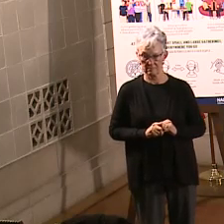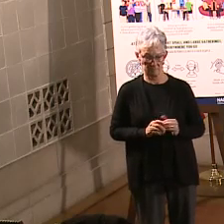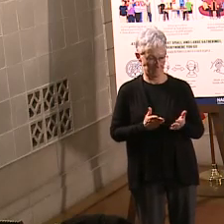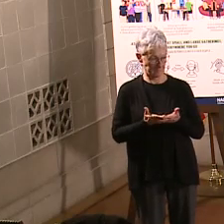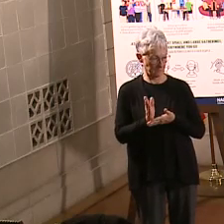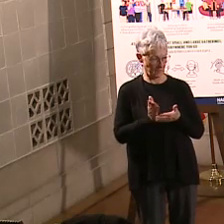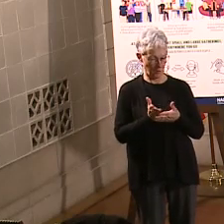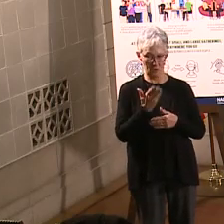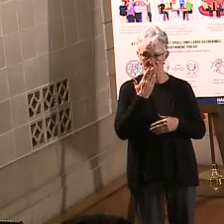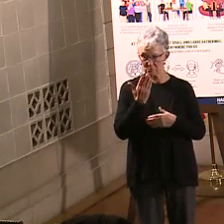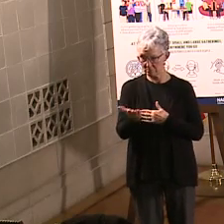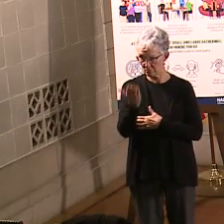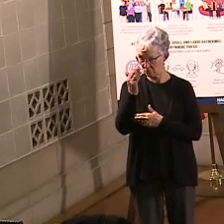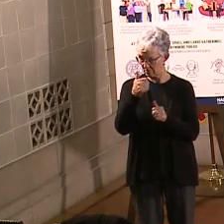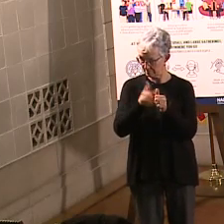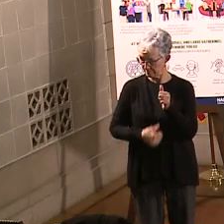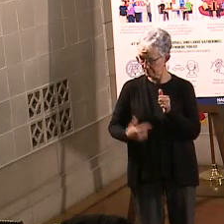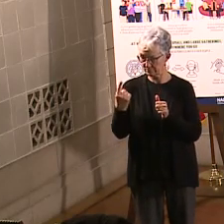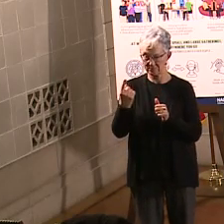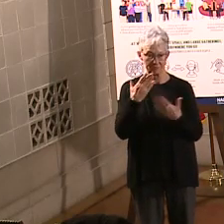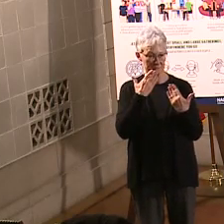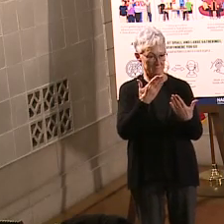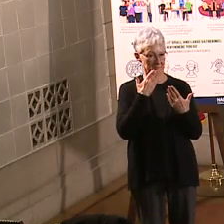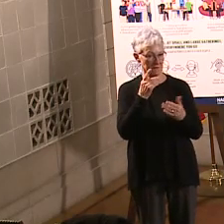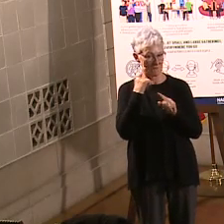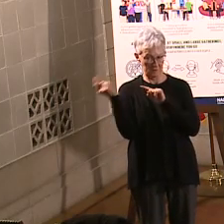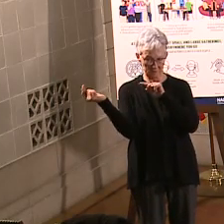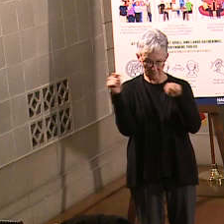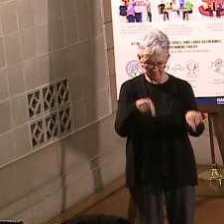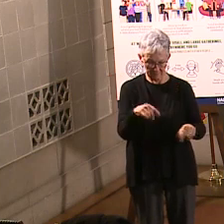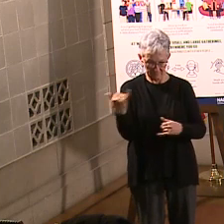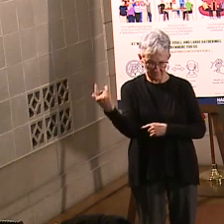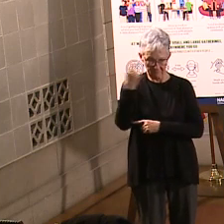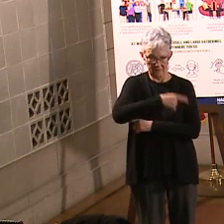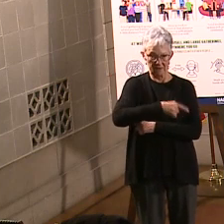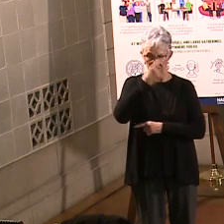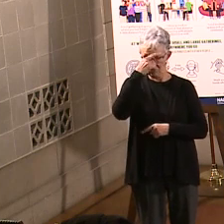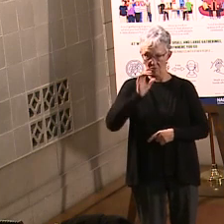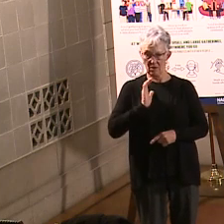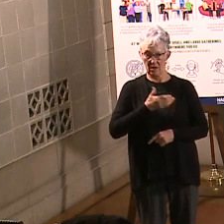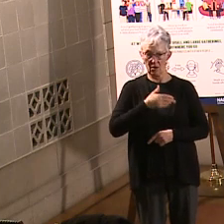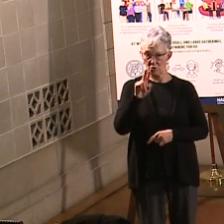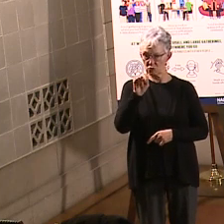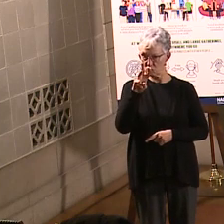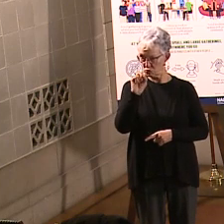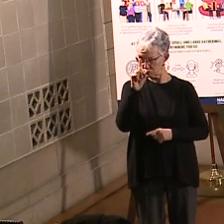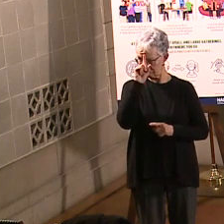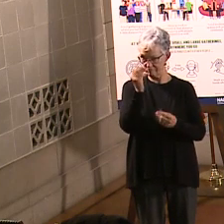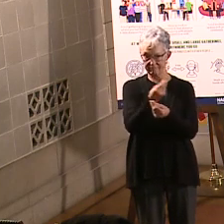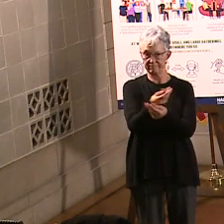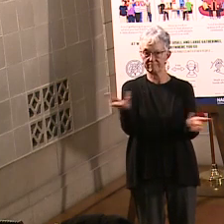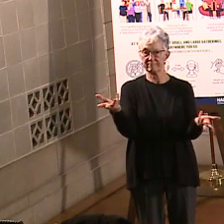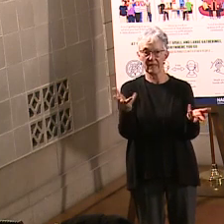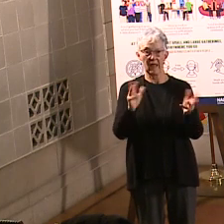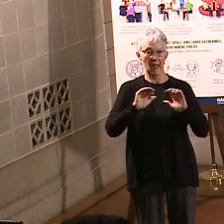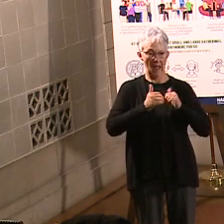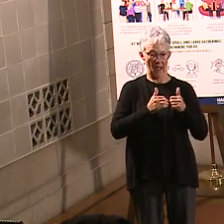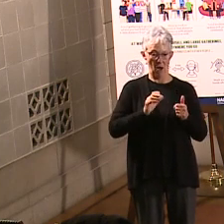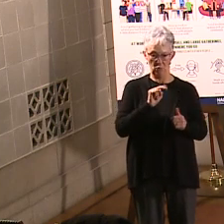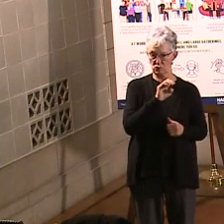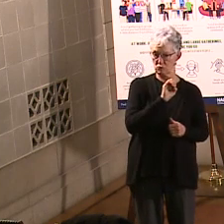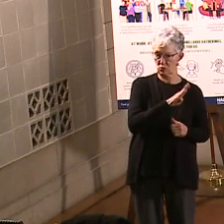All right. Good morning, everybody. Thank you very much for joining us for our press briefing on the state's response to the pandemic.